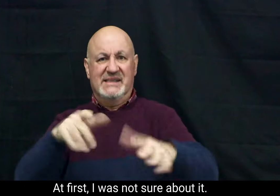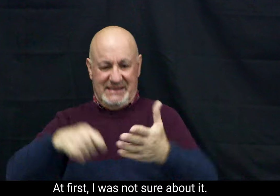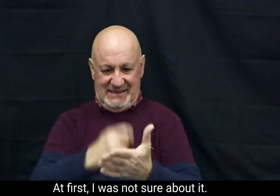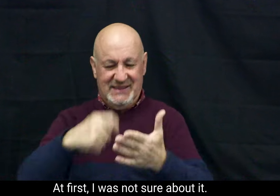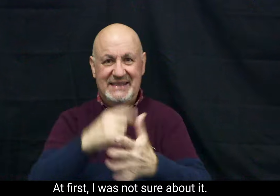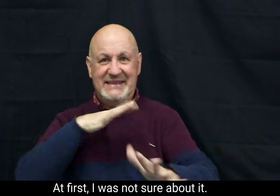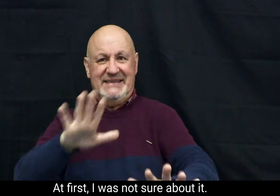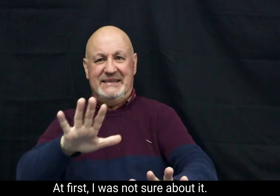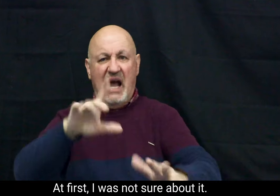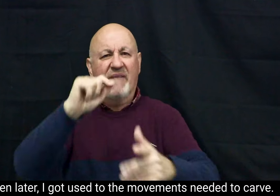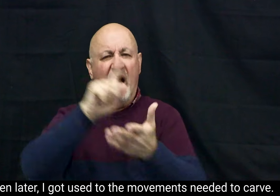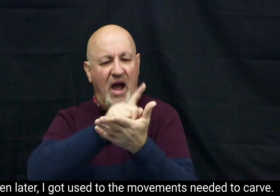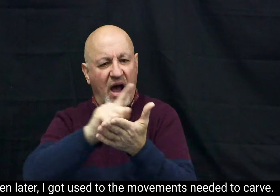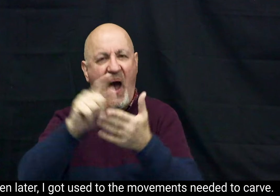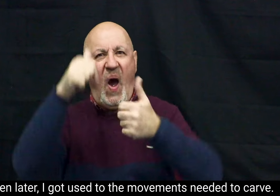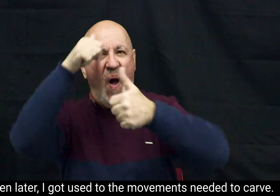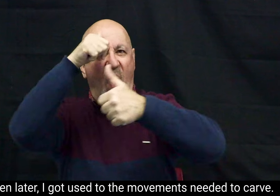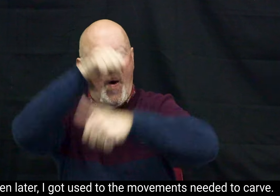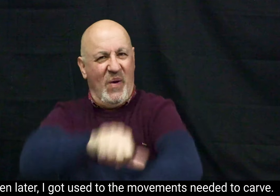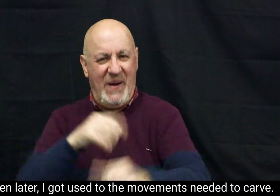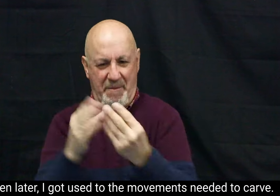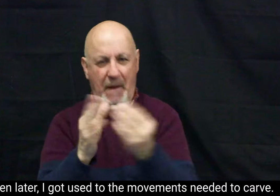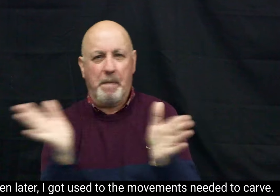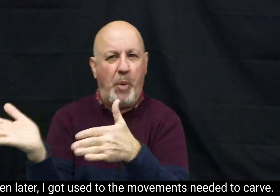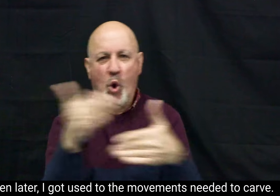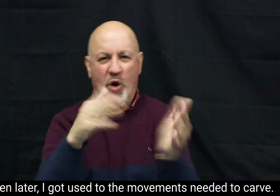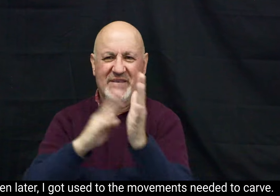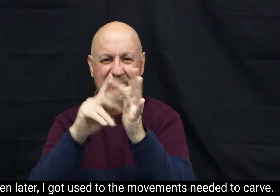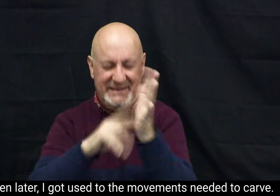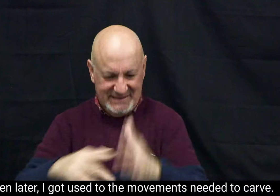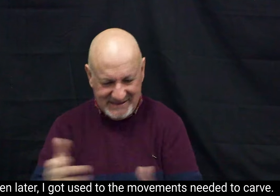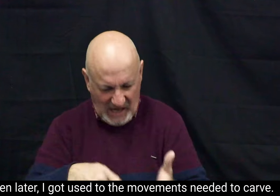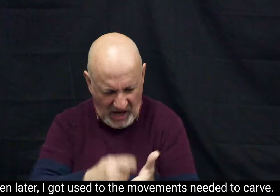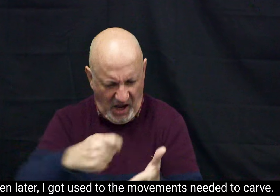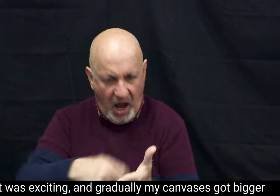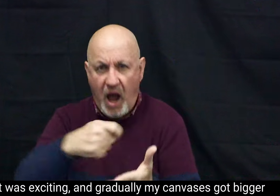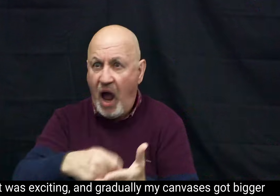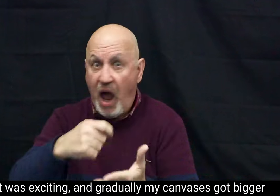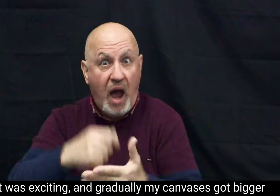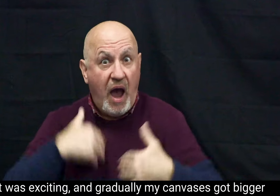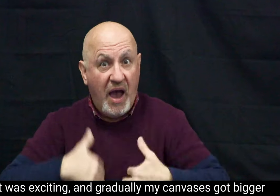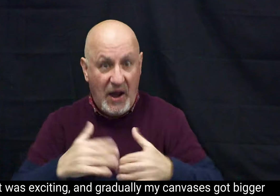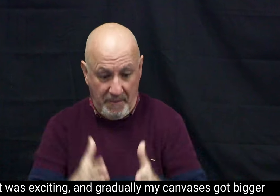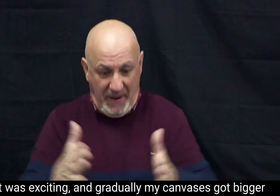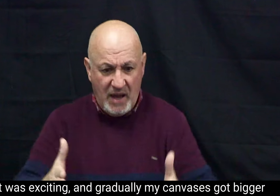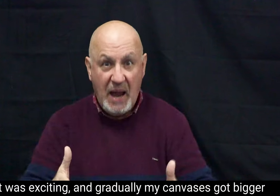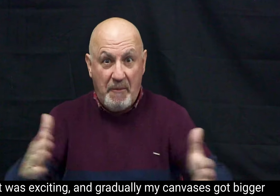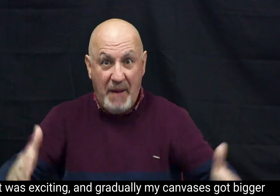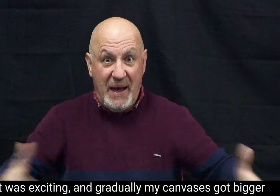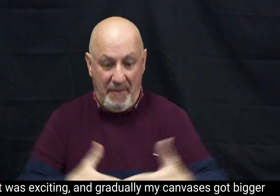not sure about it. Then later, I got used to the movements needed to carve. It was exciting and gradually my canvases